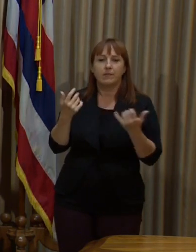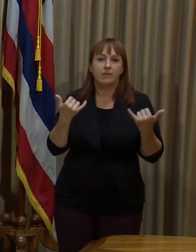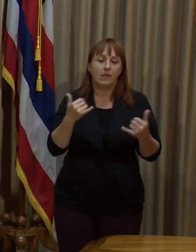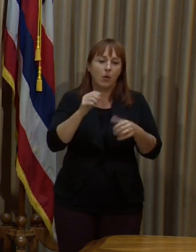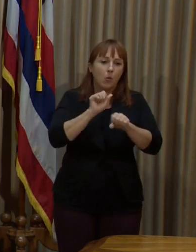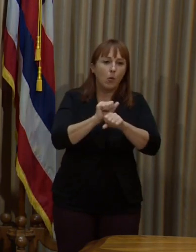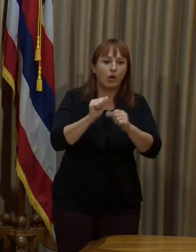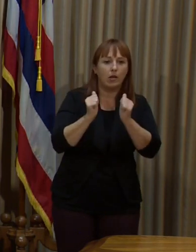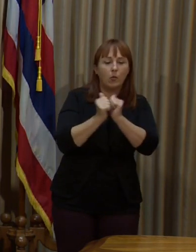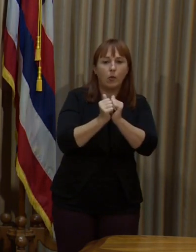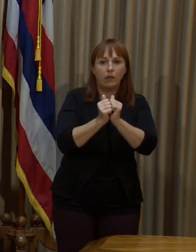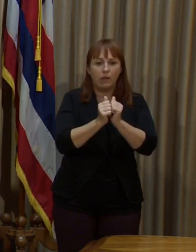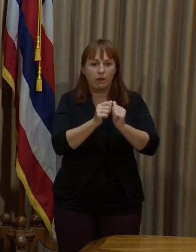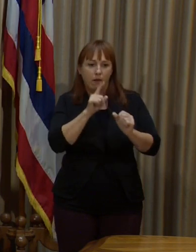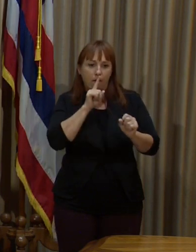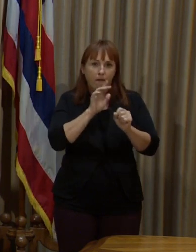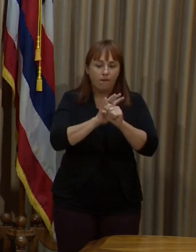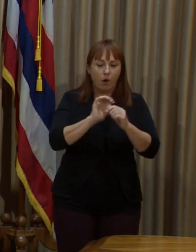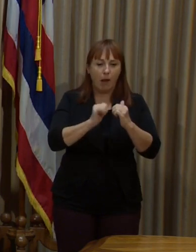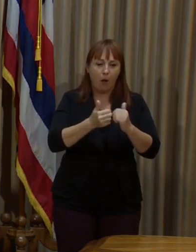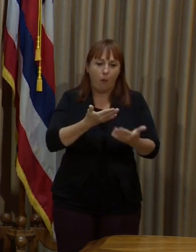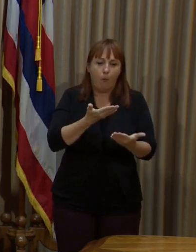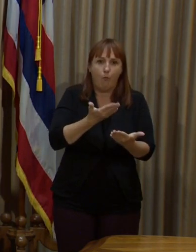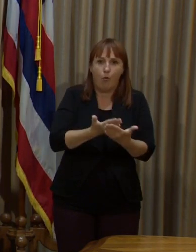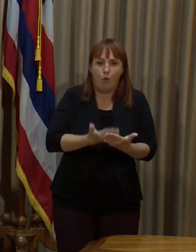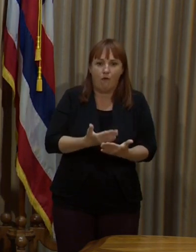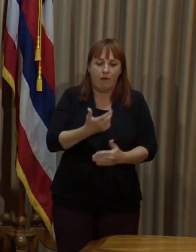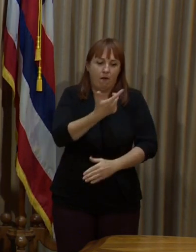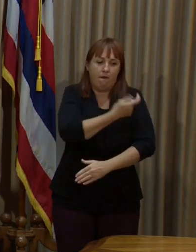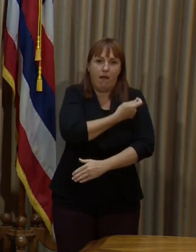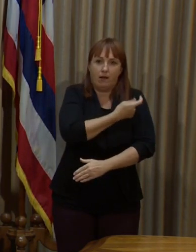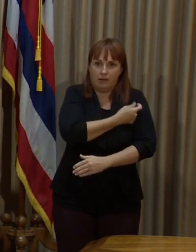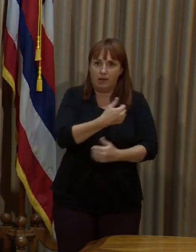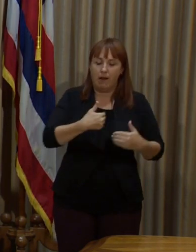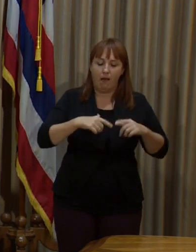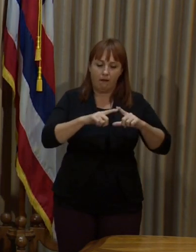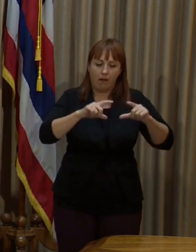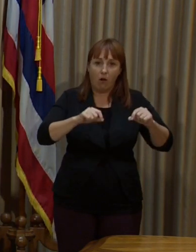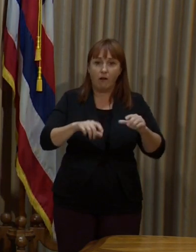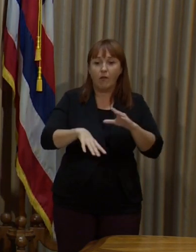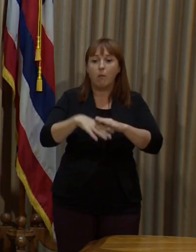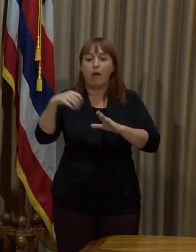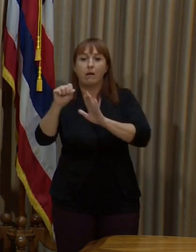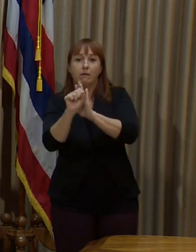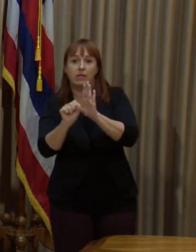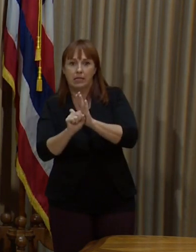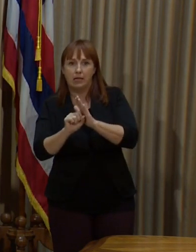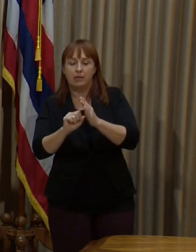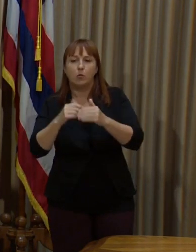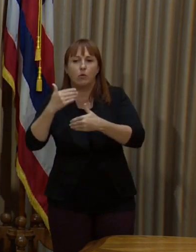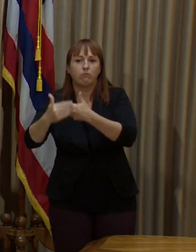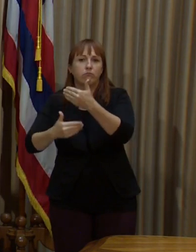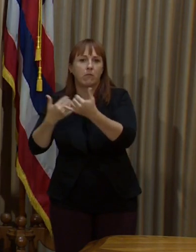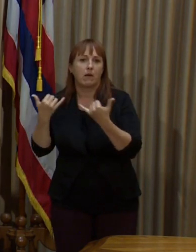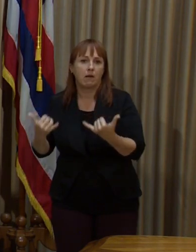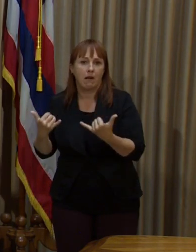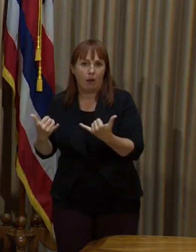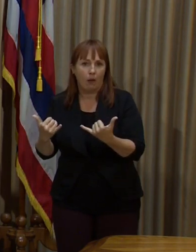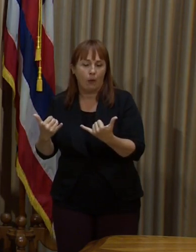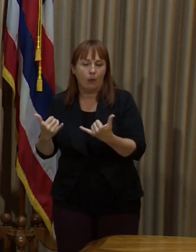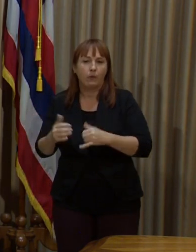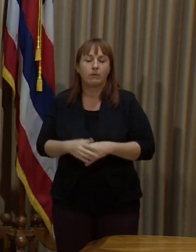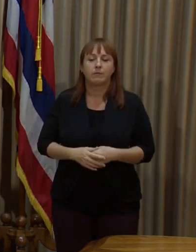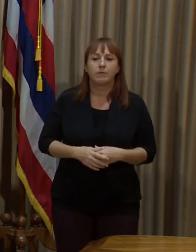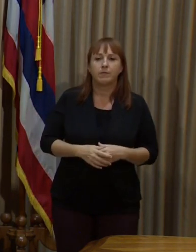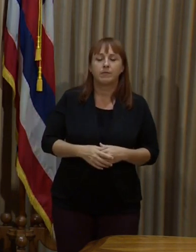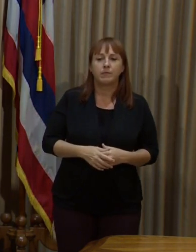be able to verify a vaccination status for those who are vaccinated in other states. And, you